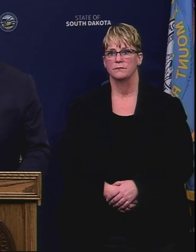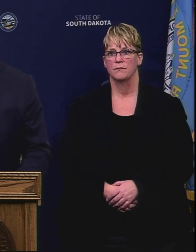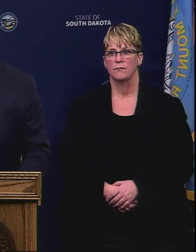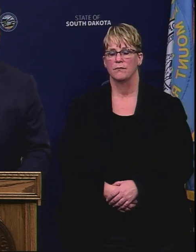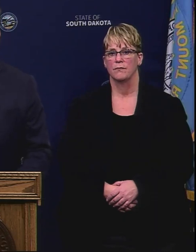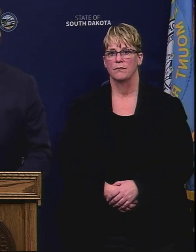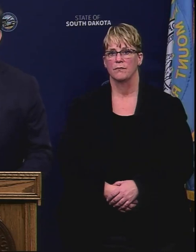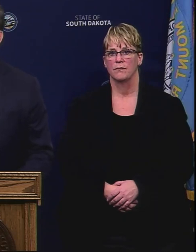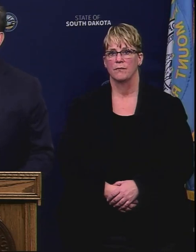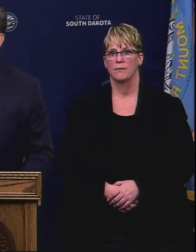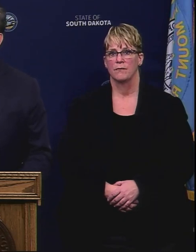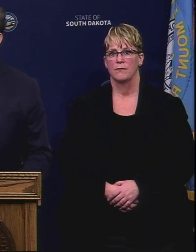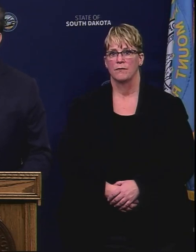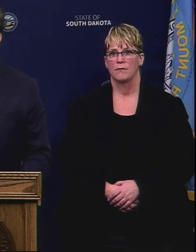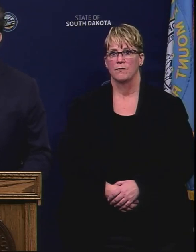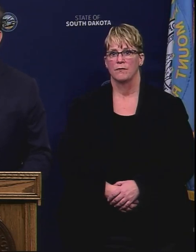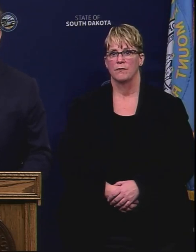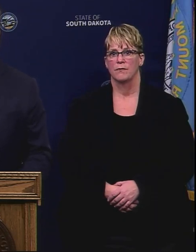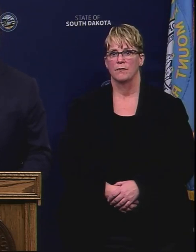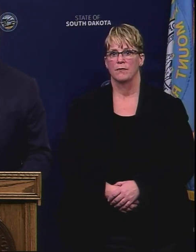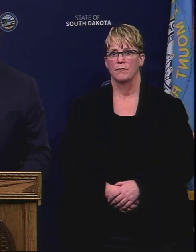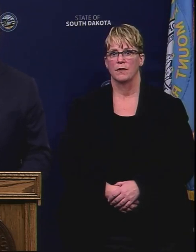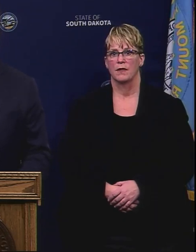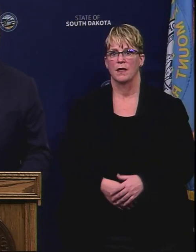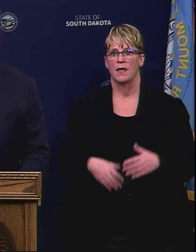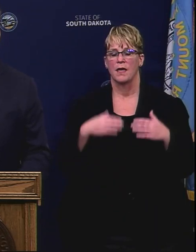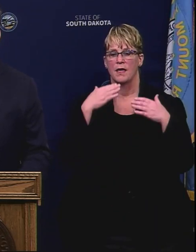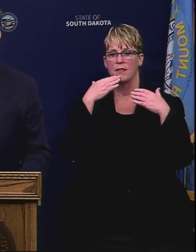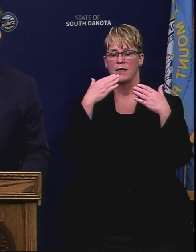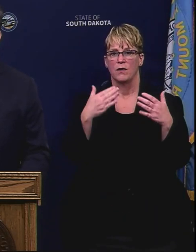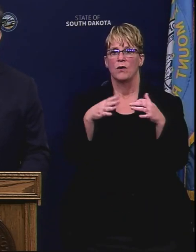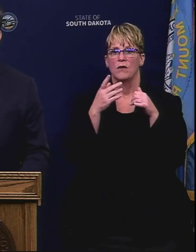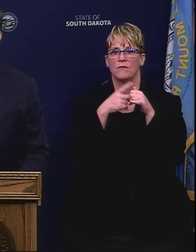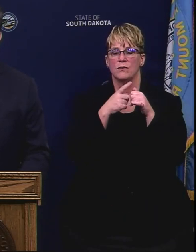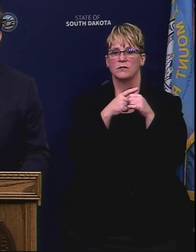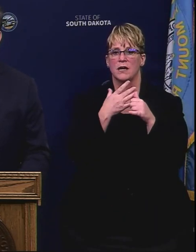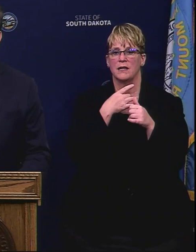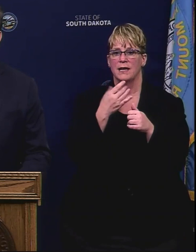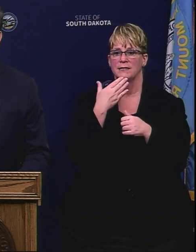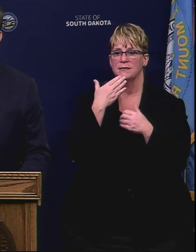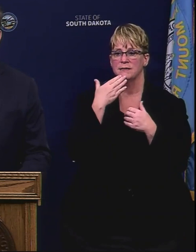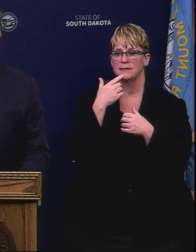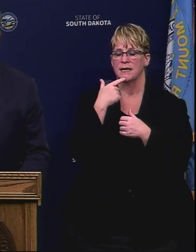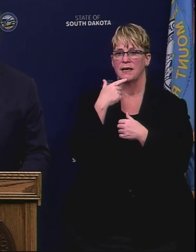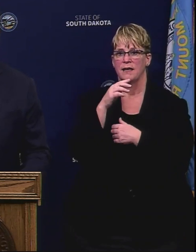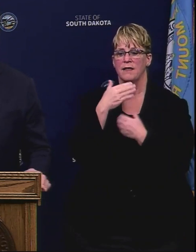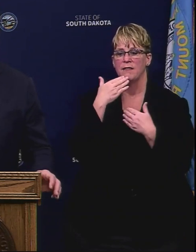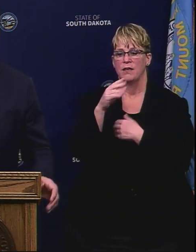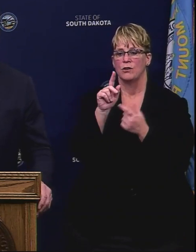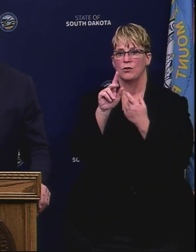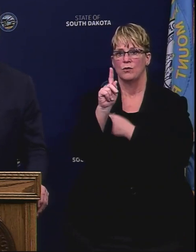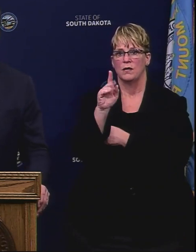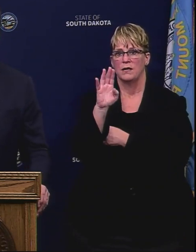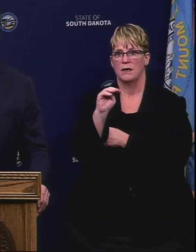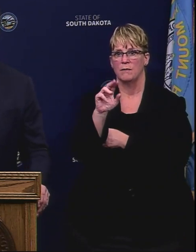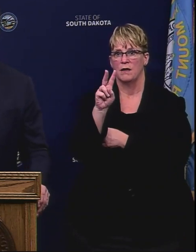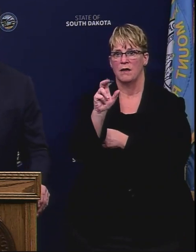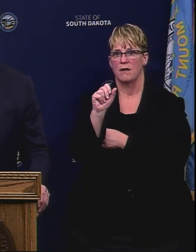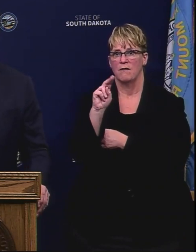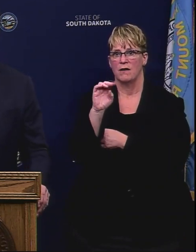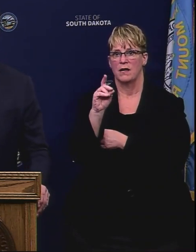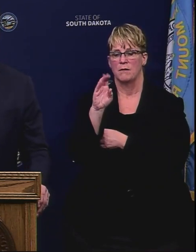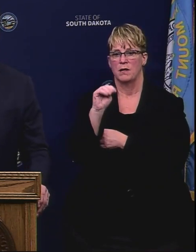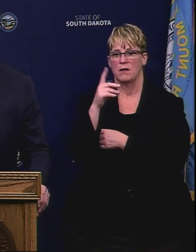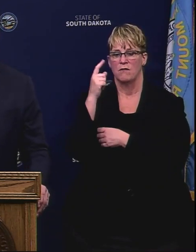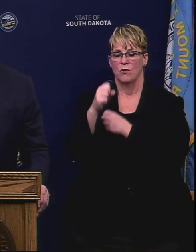Well thank you and first I'd like to start by saying thank you to Kim Vanneman for her service in the years